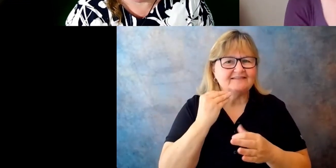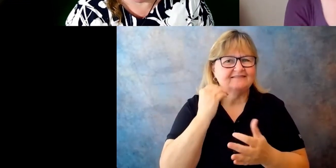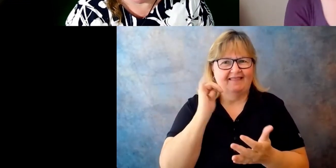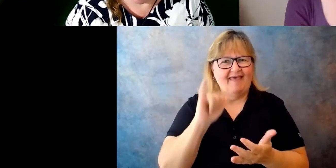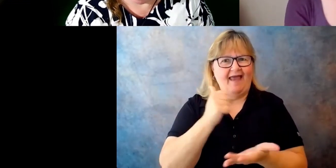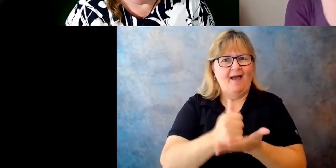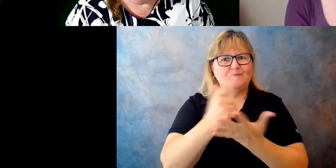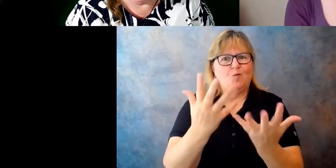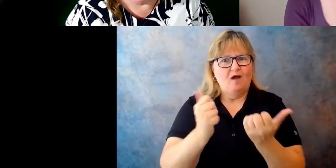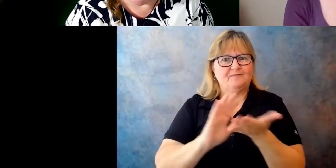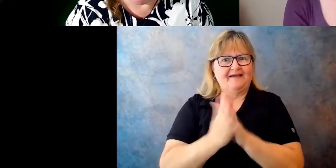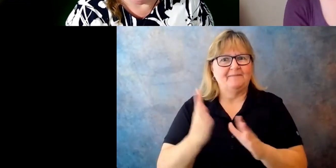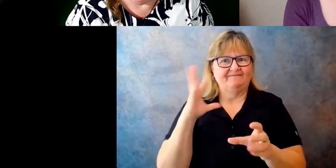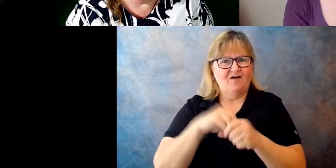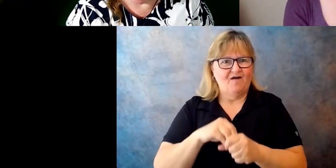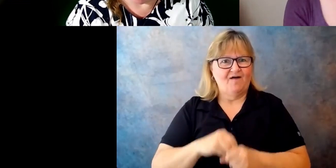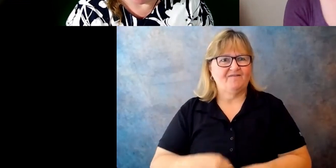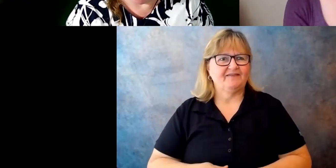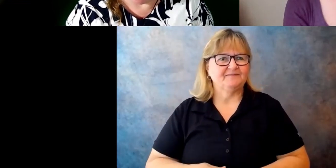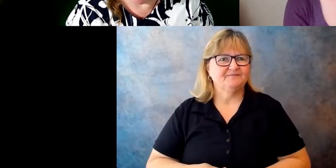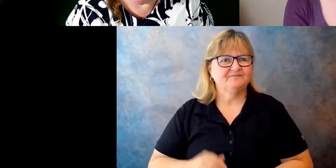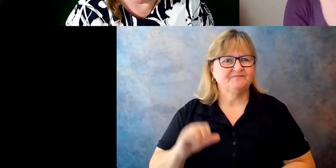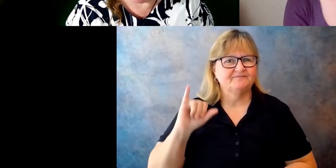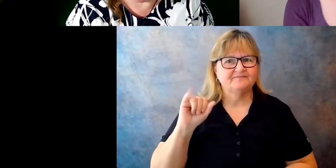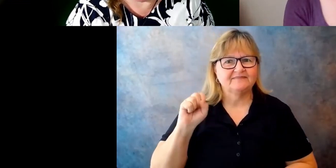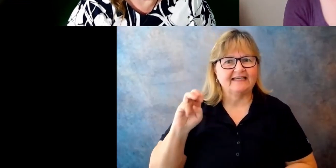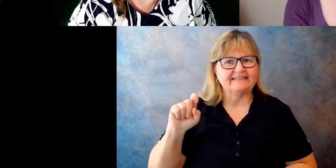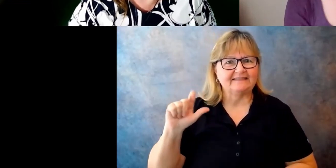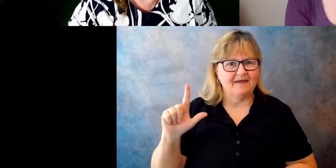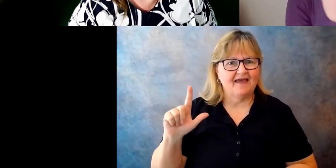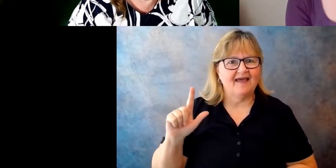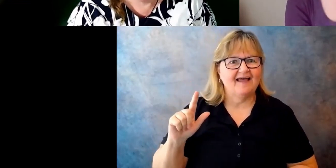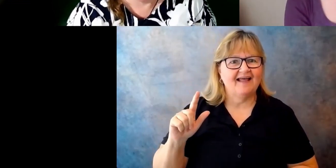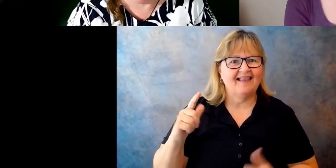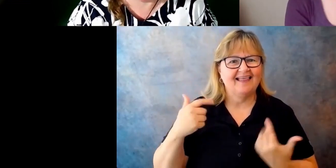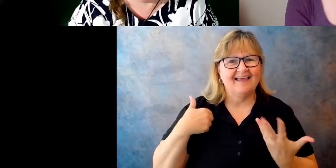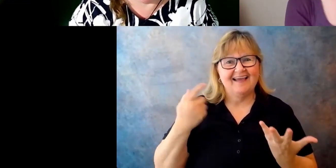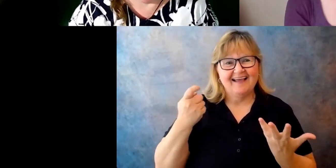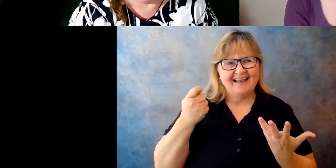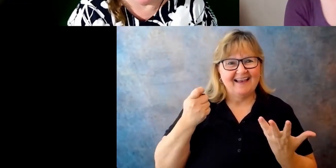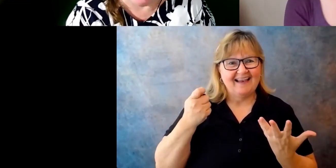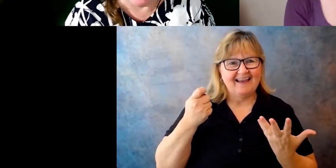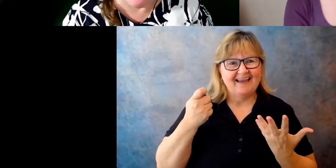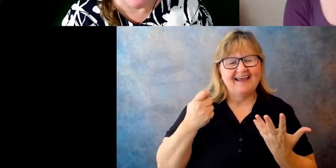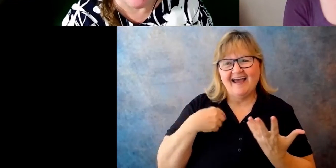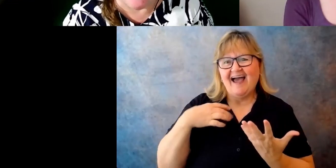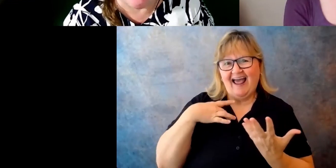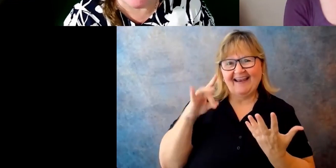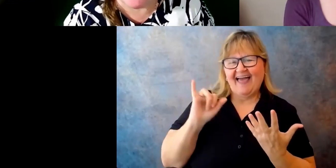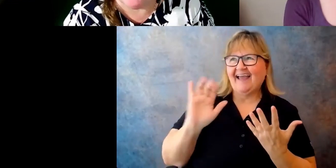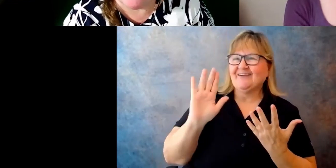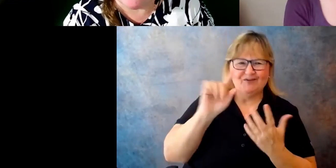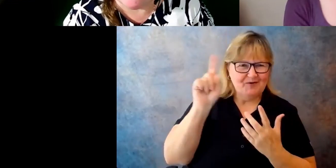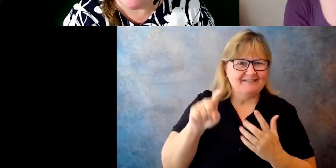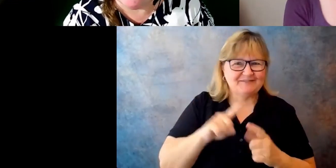I wasn't in any way dragged kicking and screaming. That's good. I like that. I